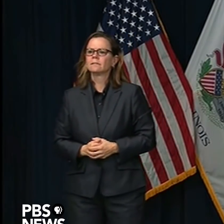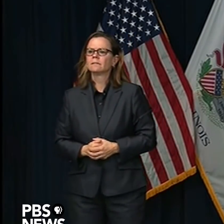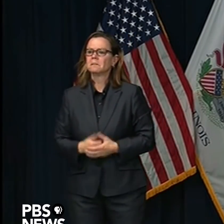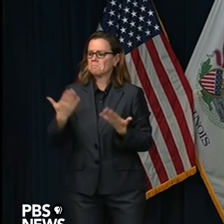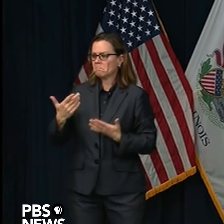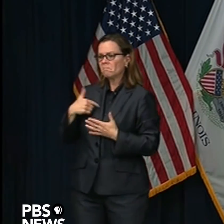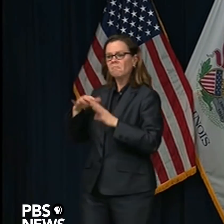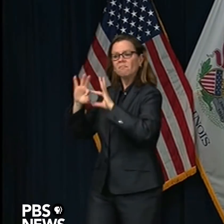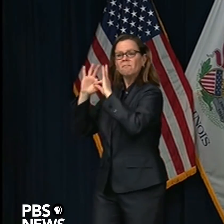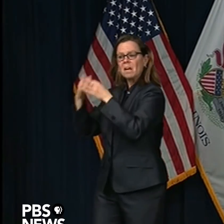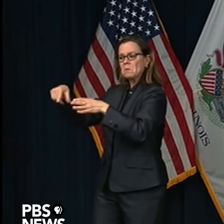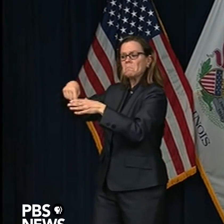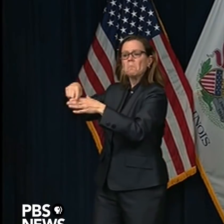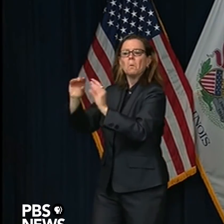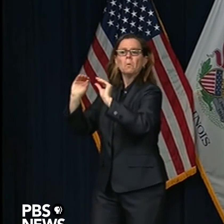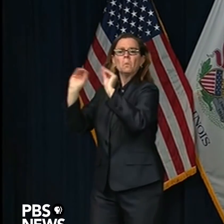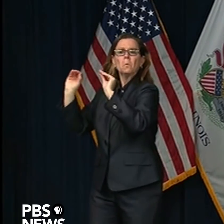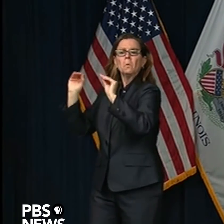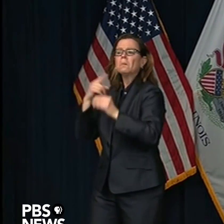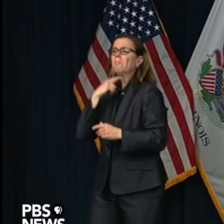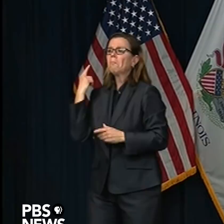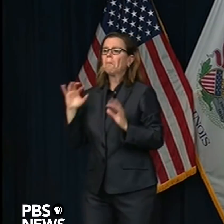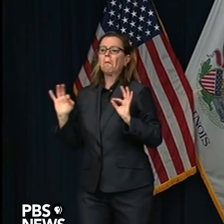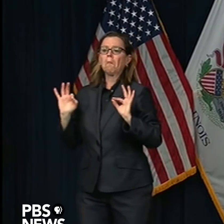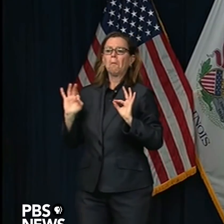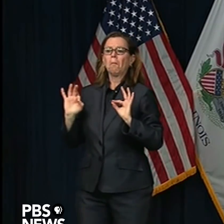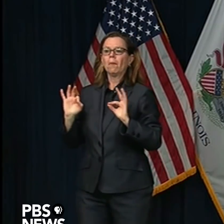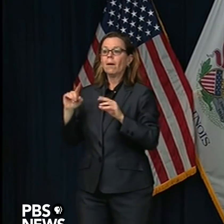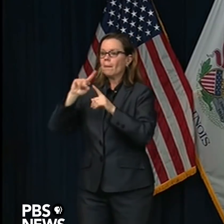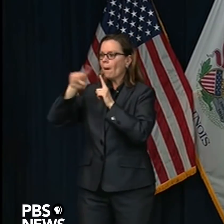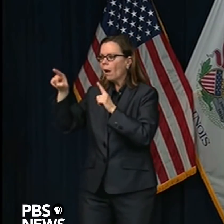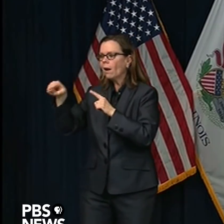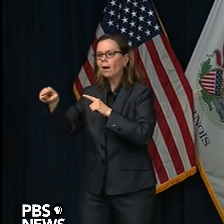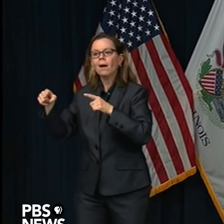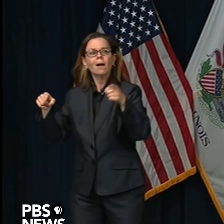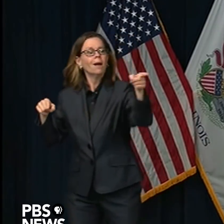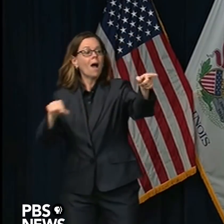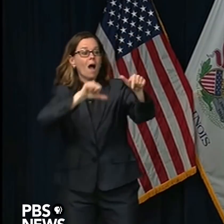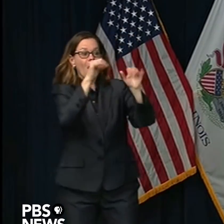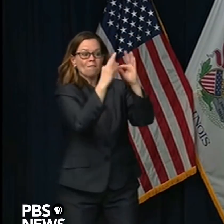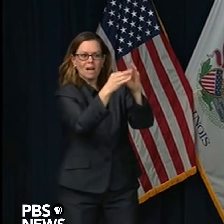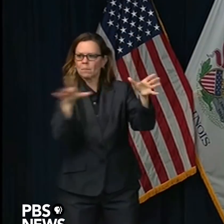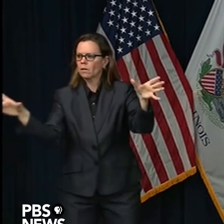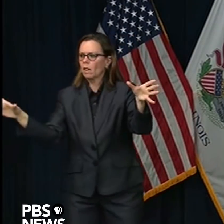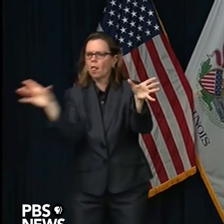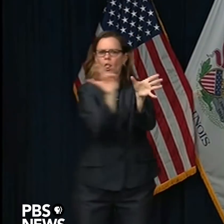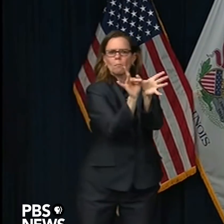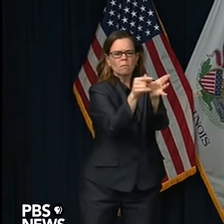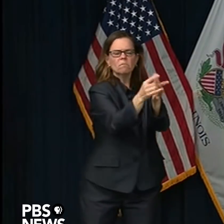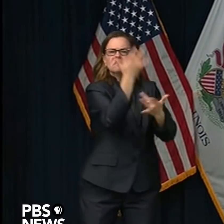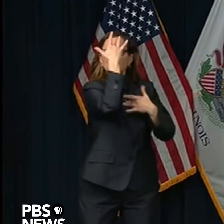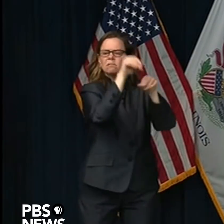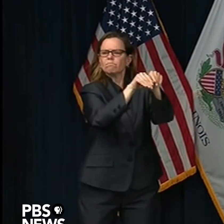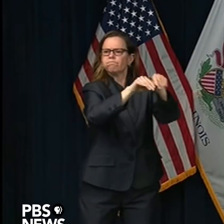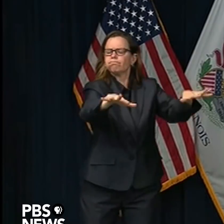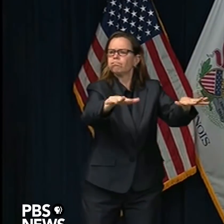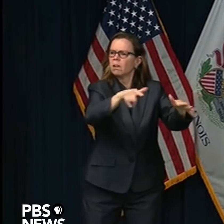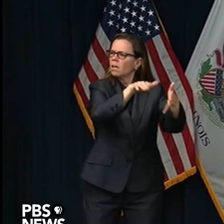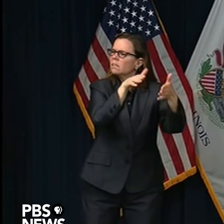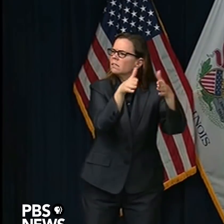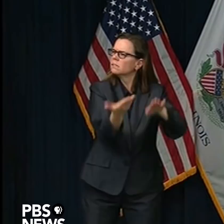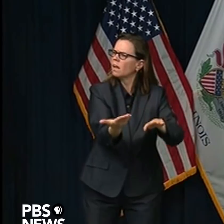who contract in that virus from you. It could literally end their lives. And again, Dr. Zike,